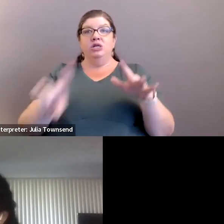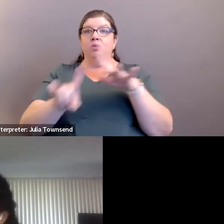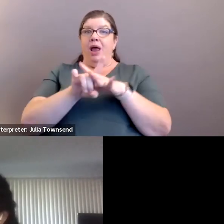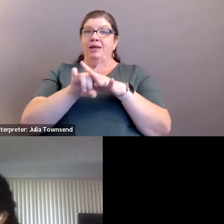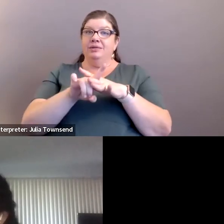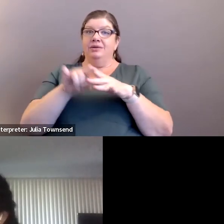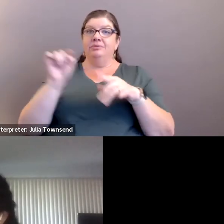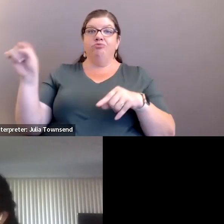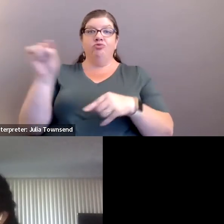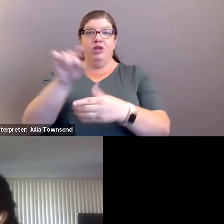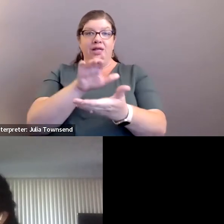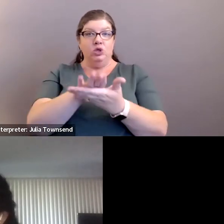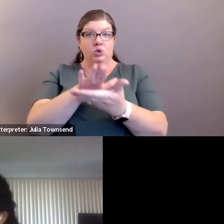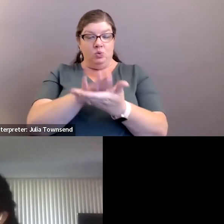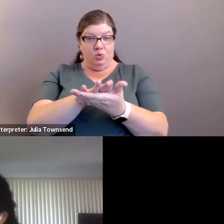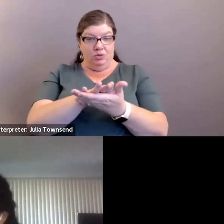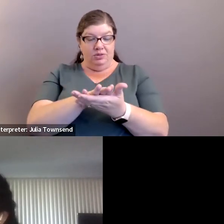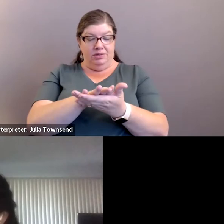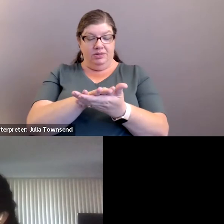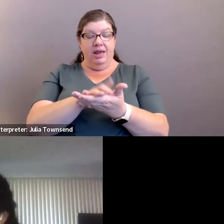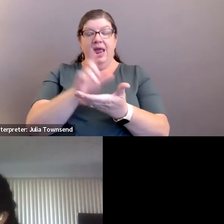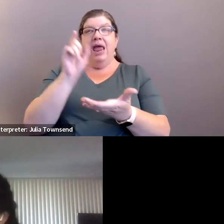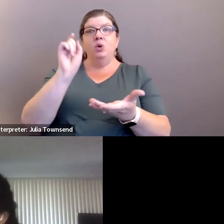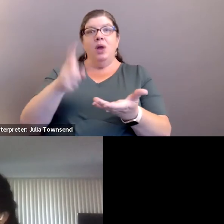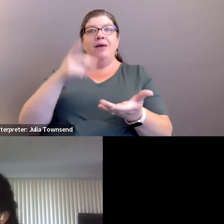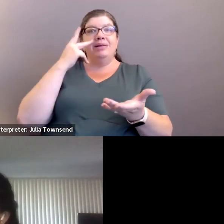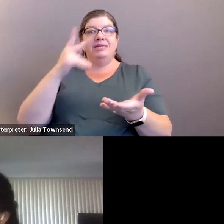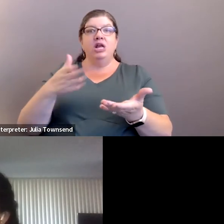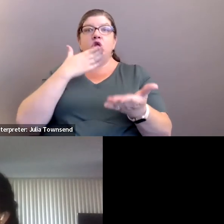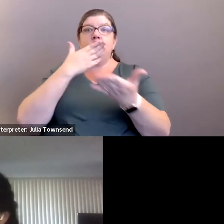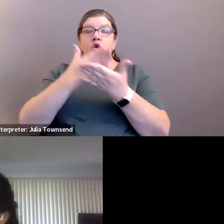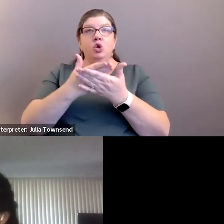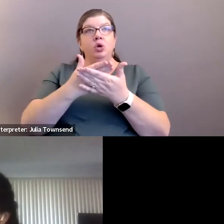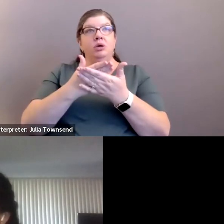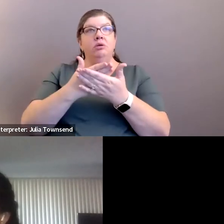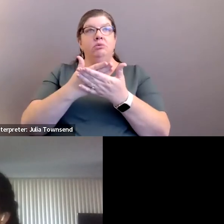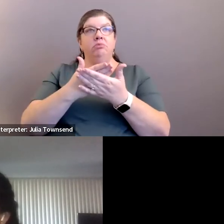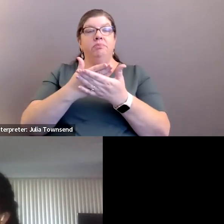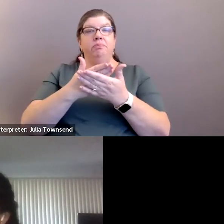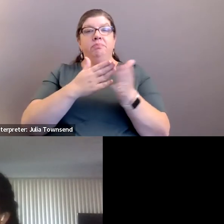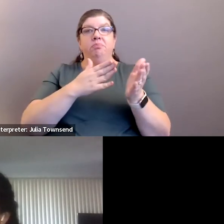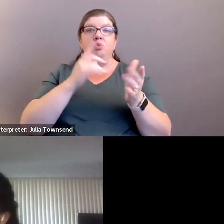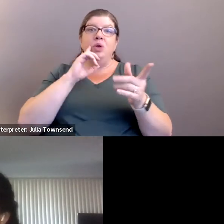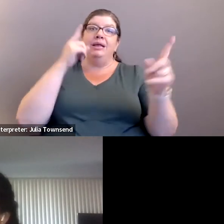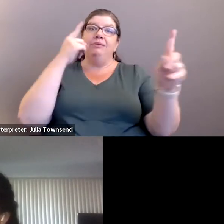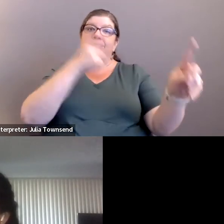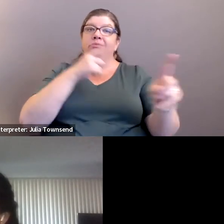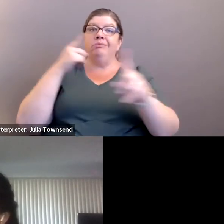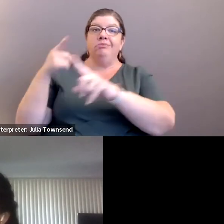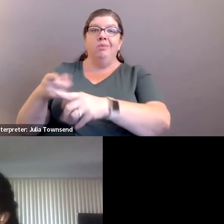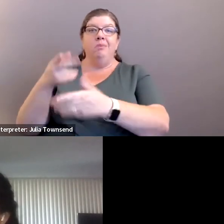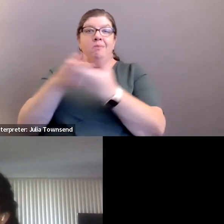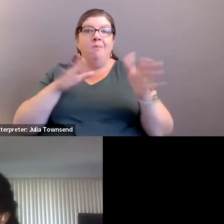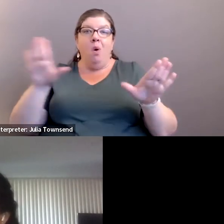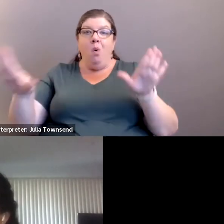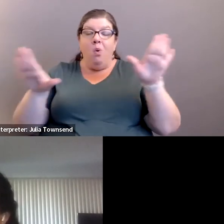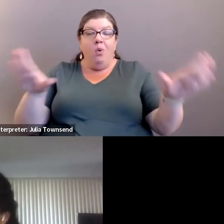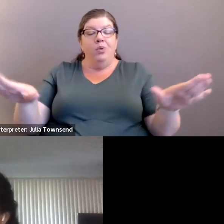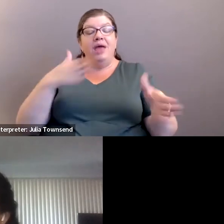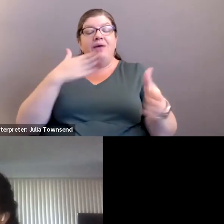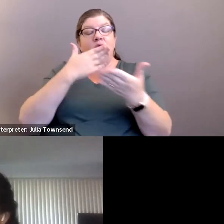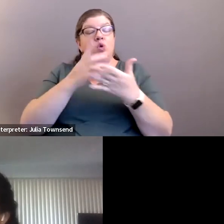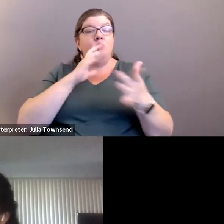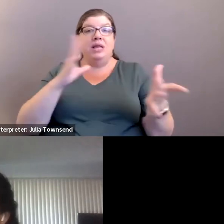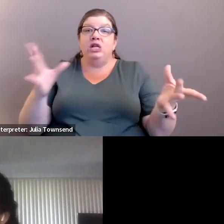on in schools and you have to see you have to see the good intentions on side on both sides I mean there are this is